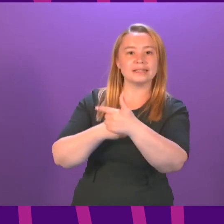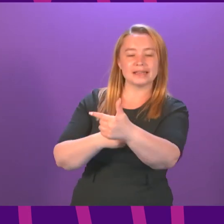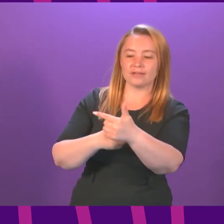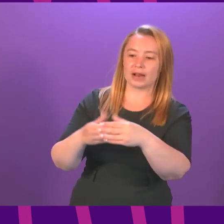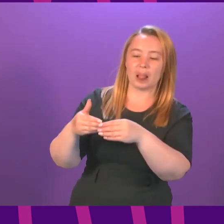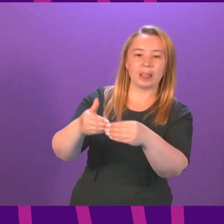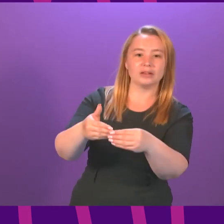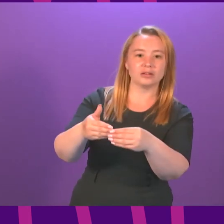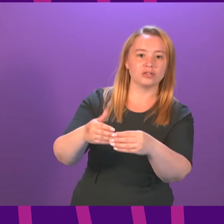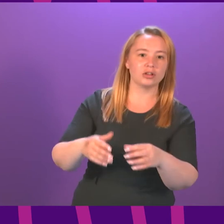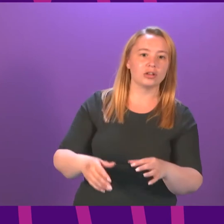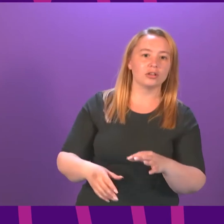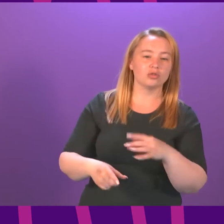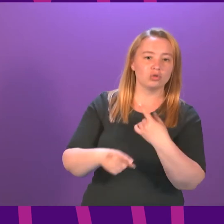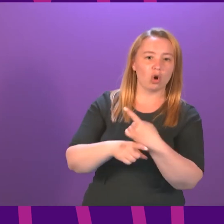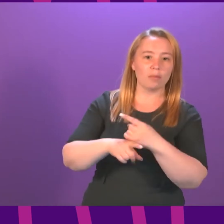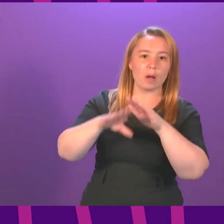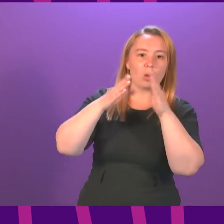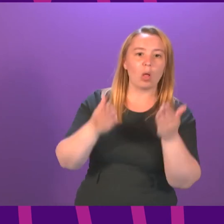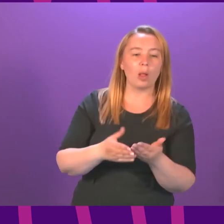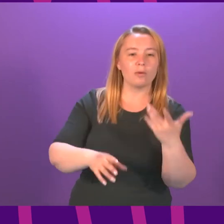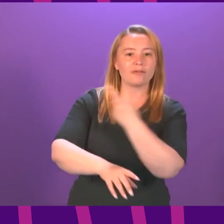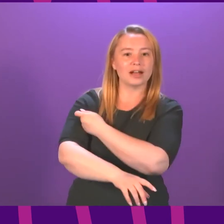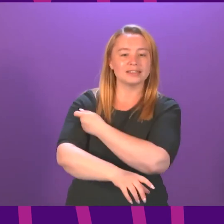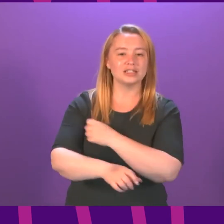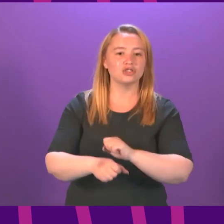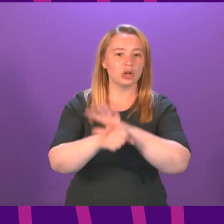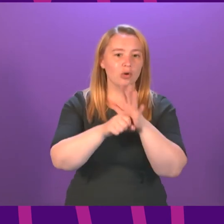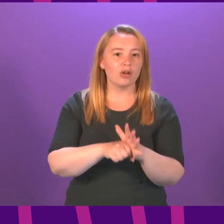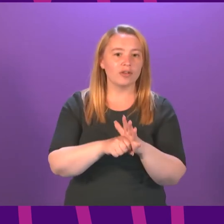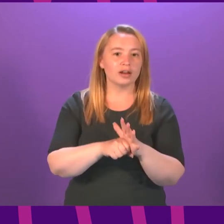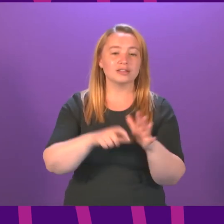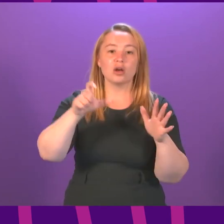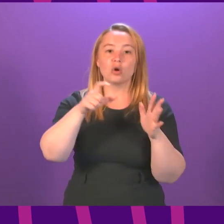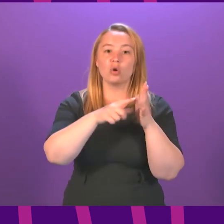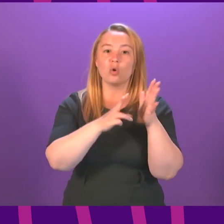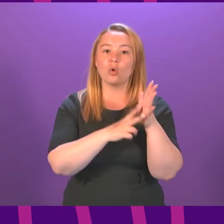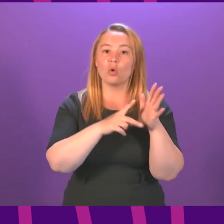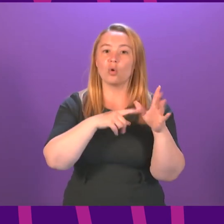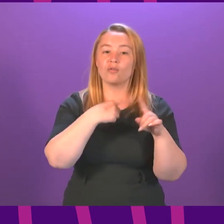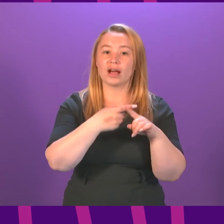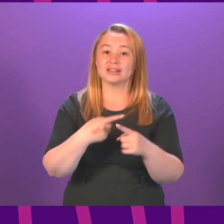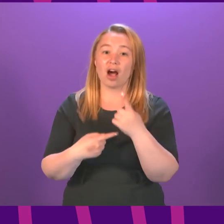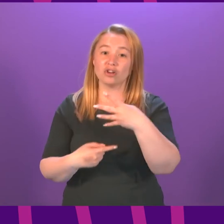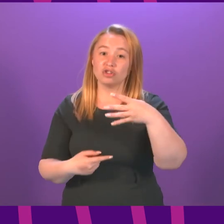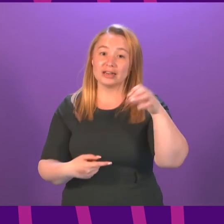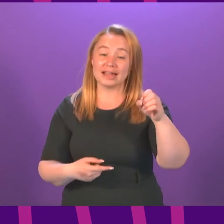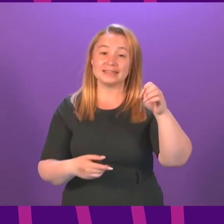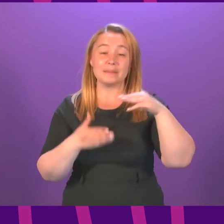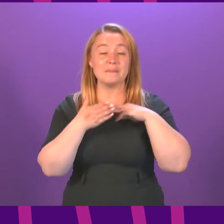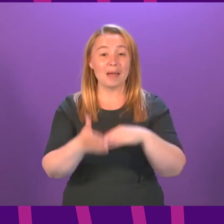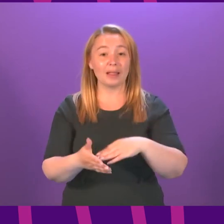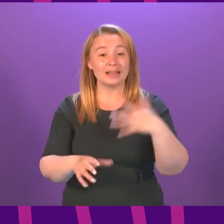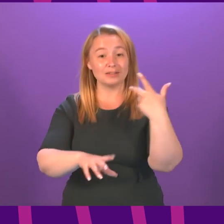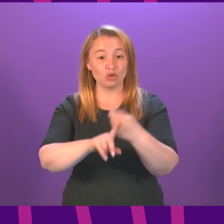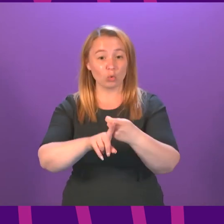about the global vaccination programme for developing countries COVAX they point out is 190 million doses short of where it